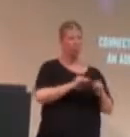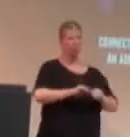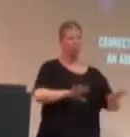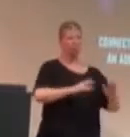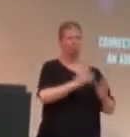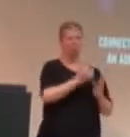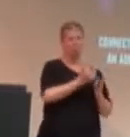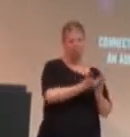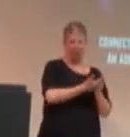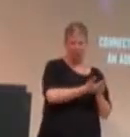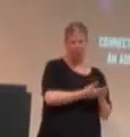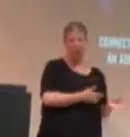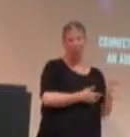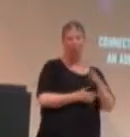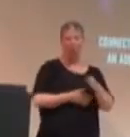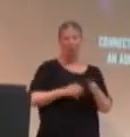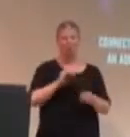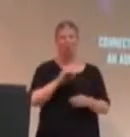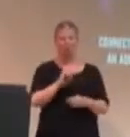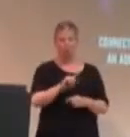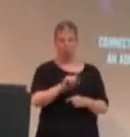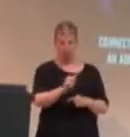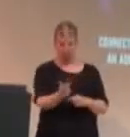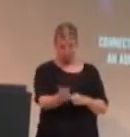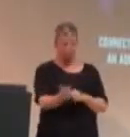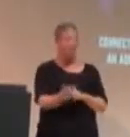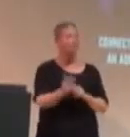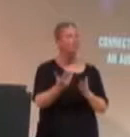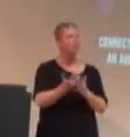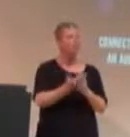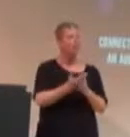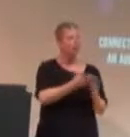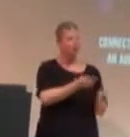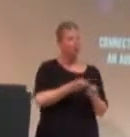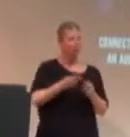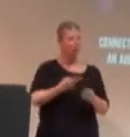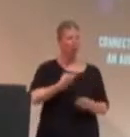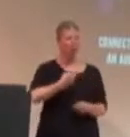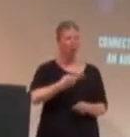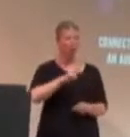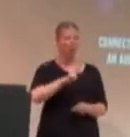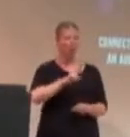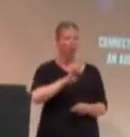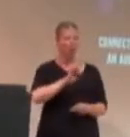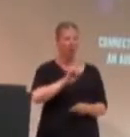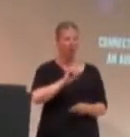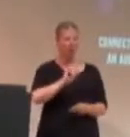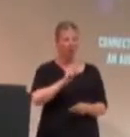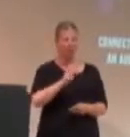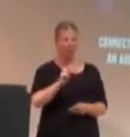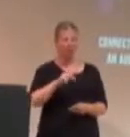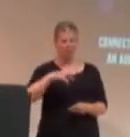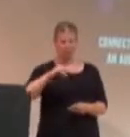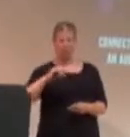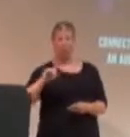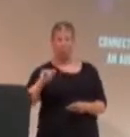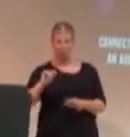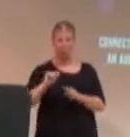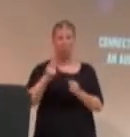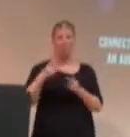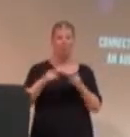In October 2013, our videos were featured on the Huffington Post, and that brought a lot of traffic to us.